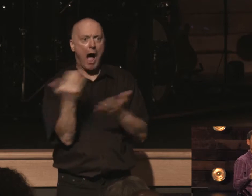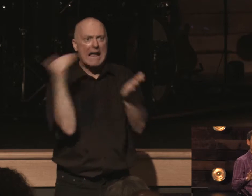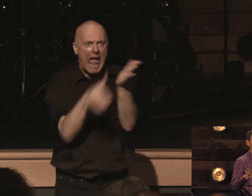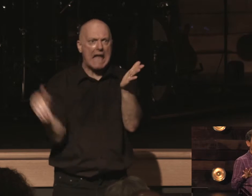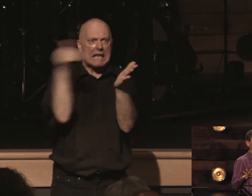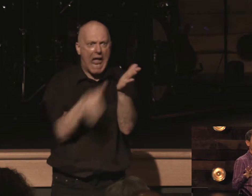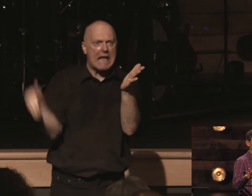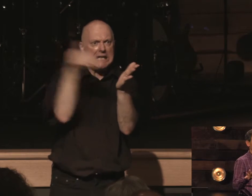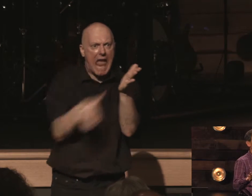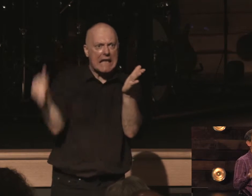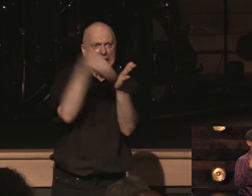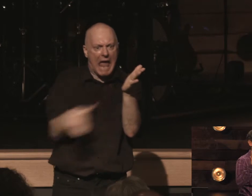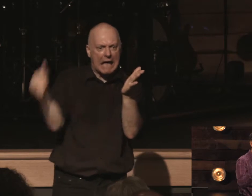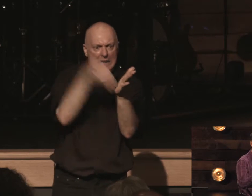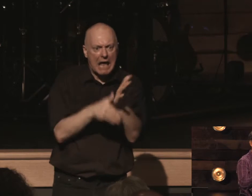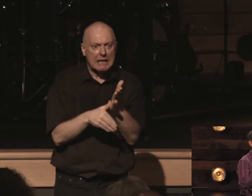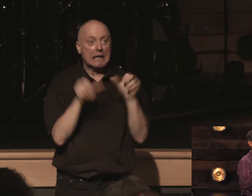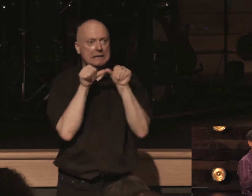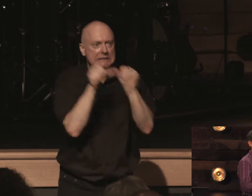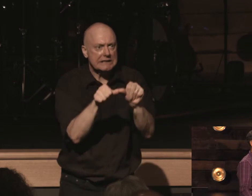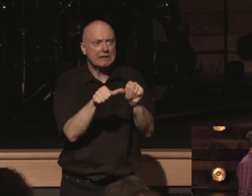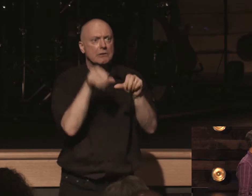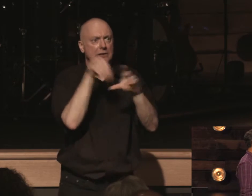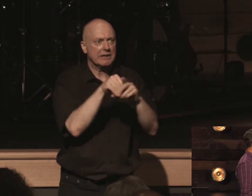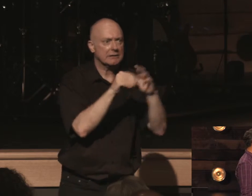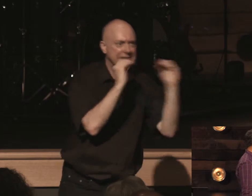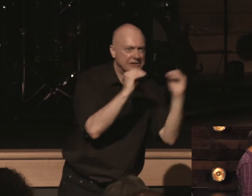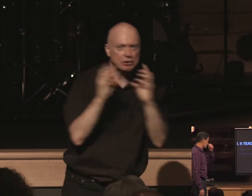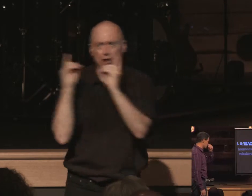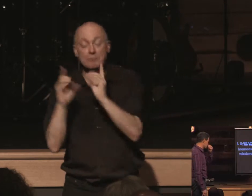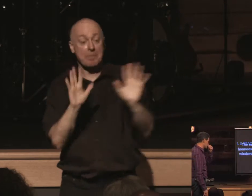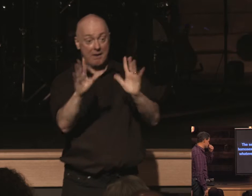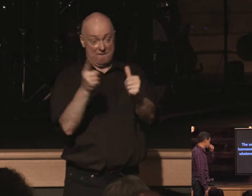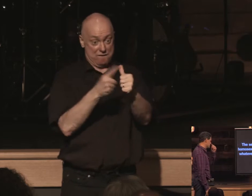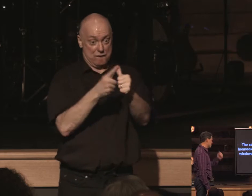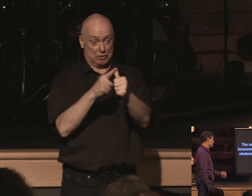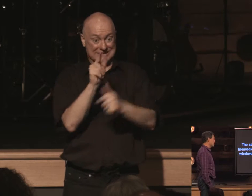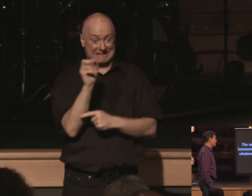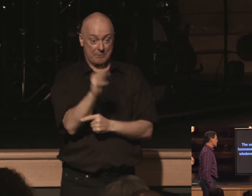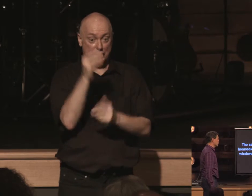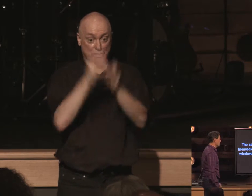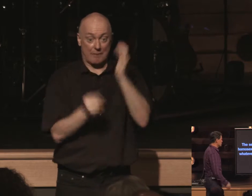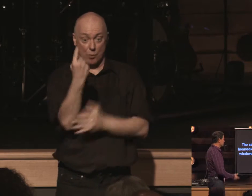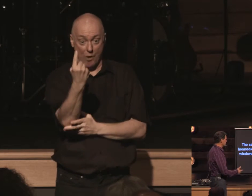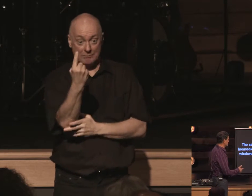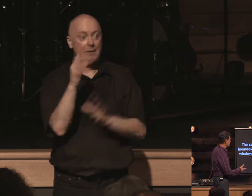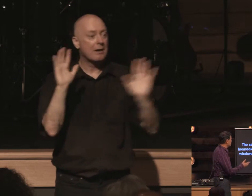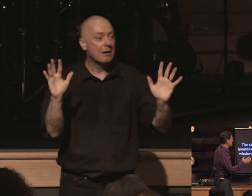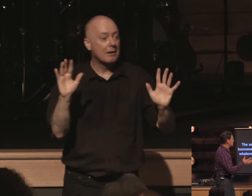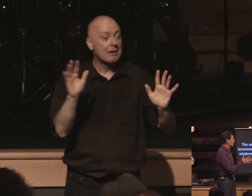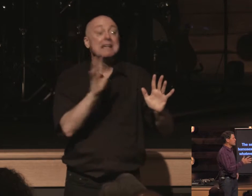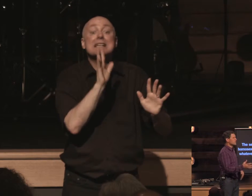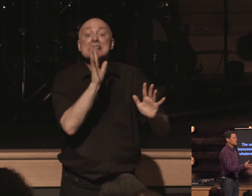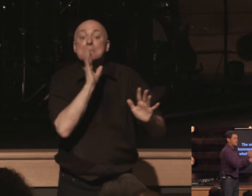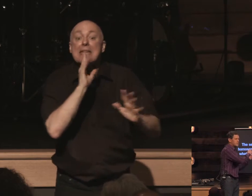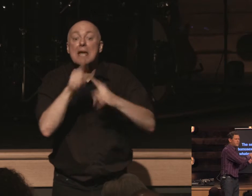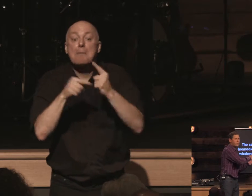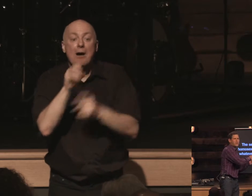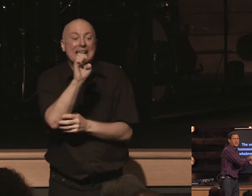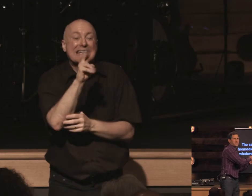timothy timothy timothy continue in what you've learned here's the first one from first timothy chapter one it's this and he's speaking of the evil and then